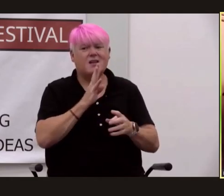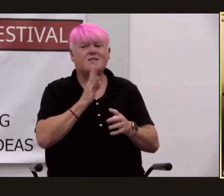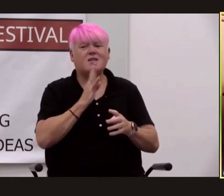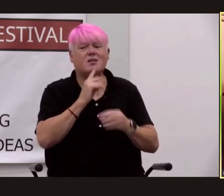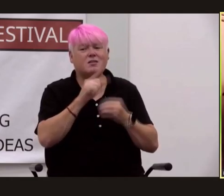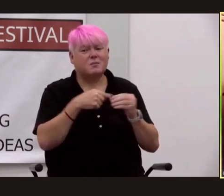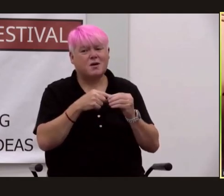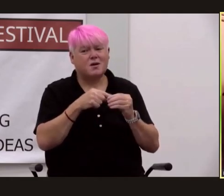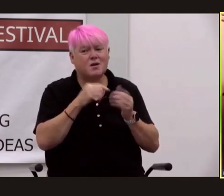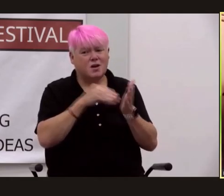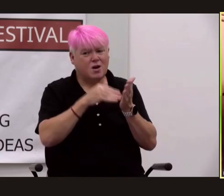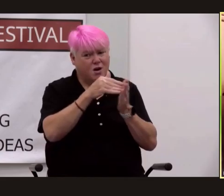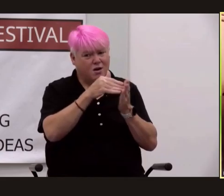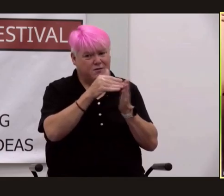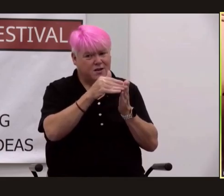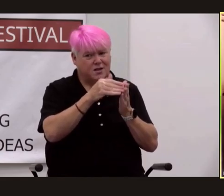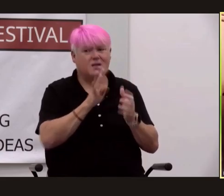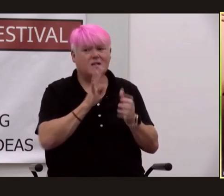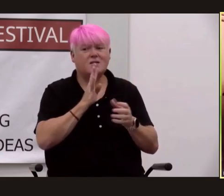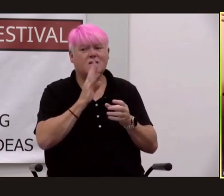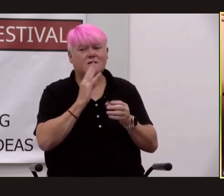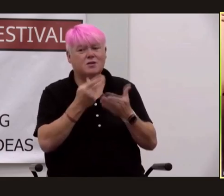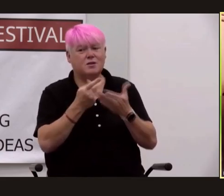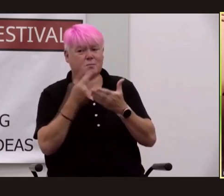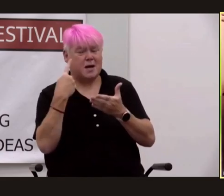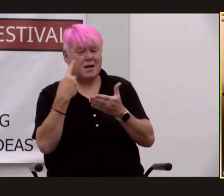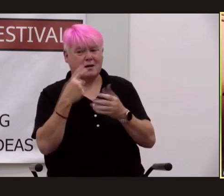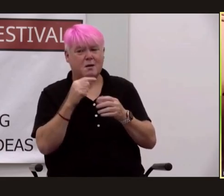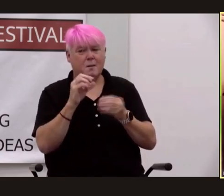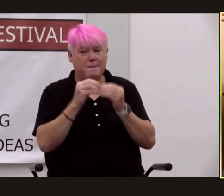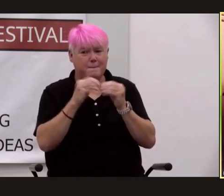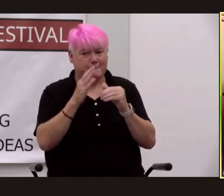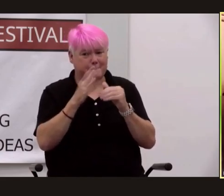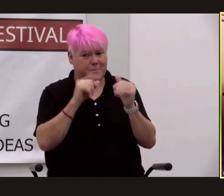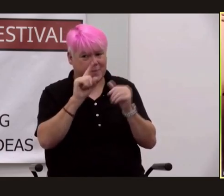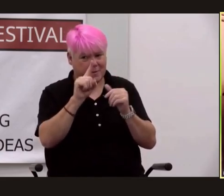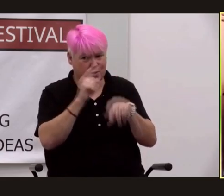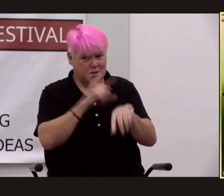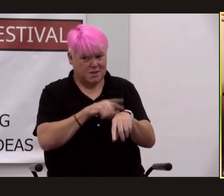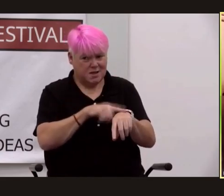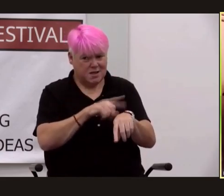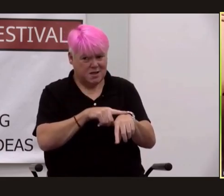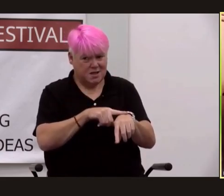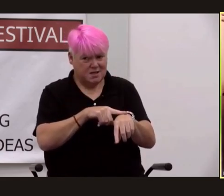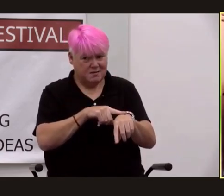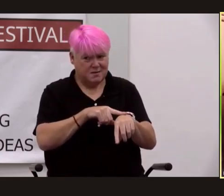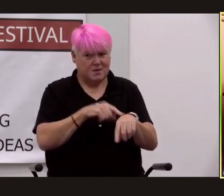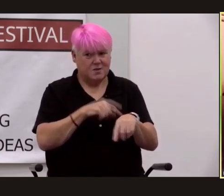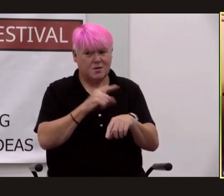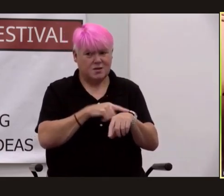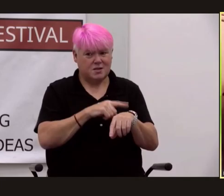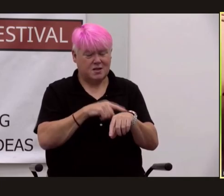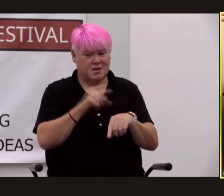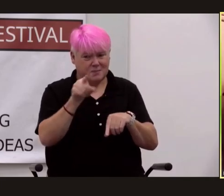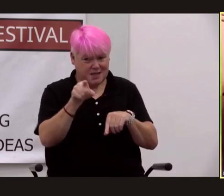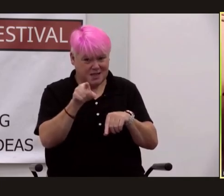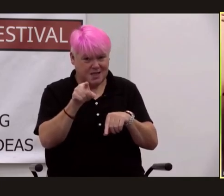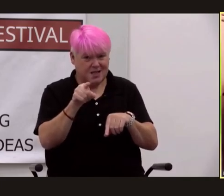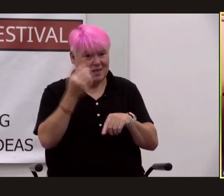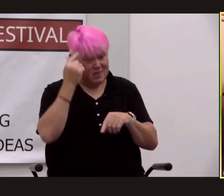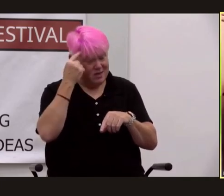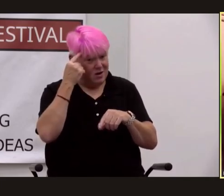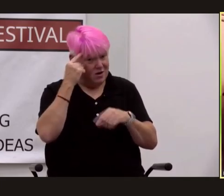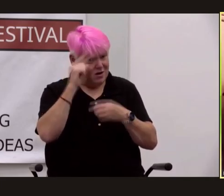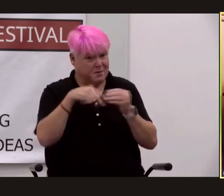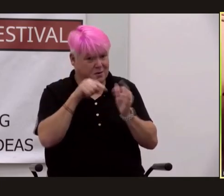talked her back from the brink more than once even at last sharing the one time he'd contemplated taking his